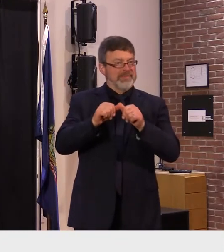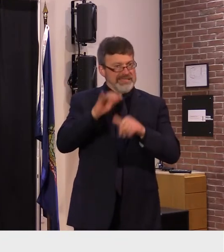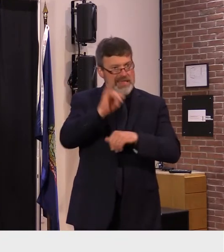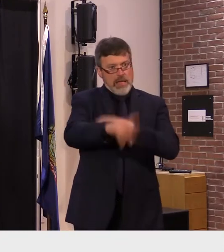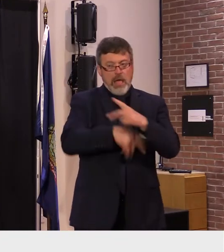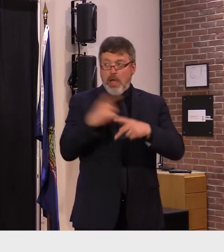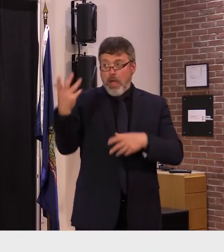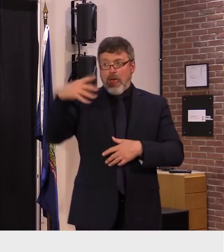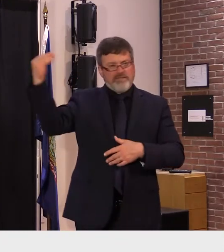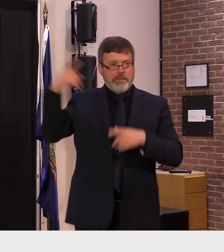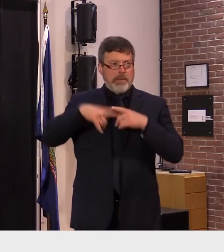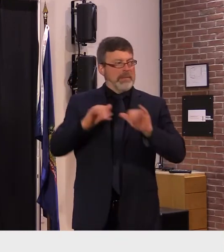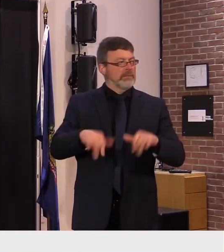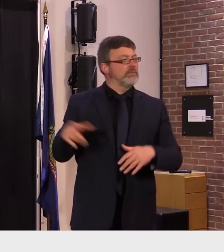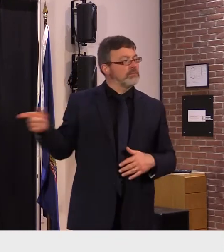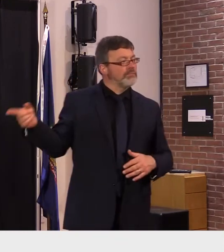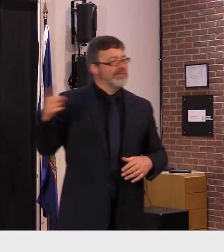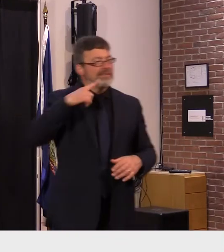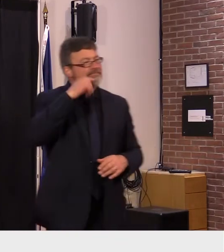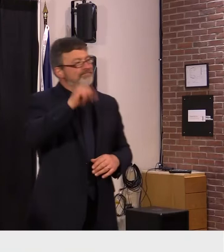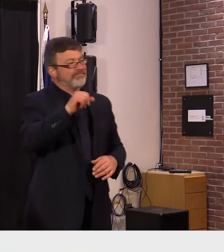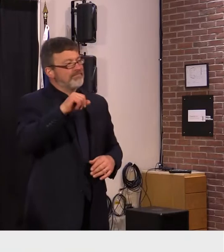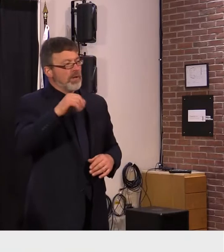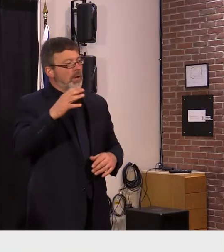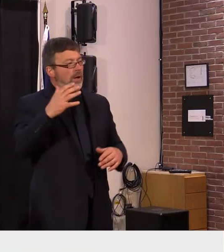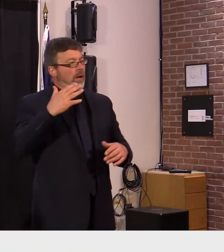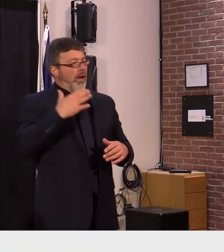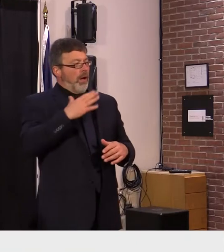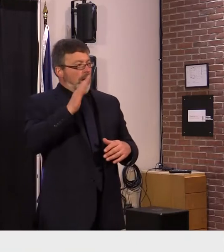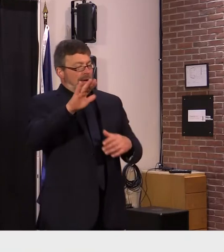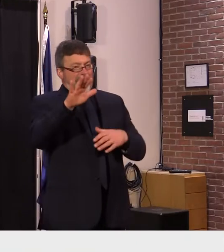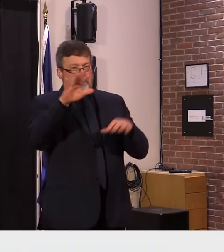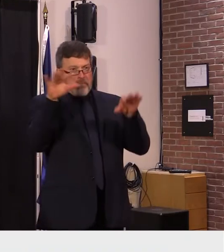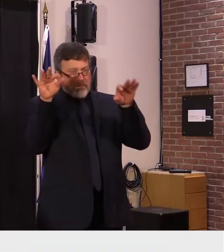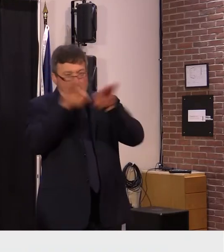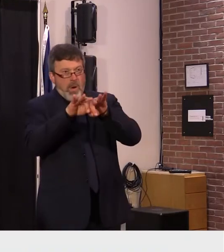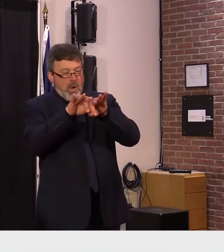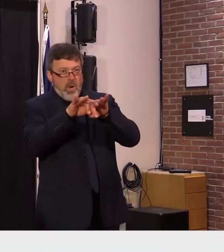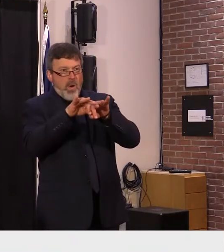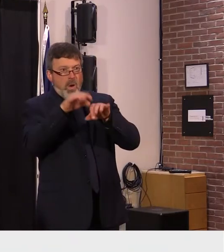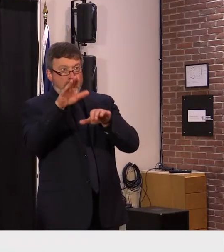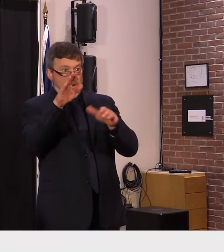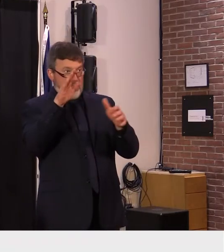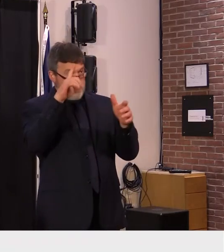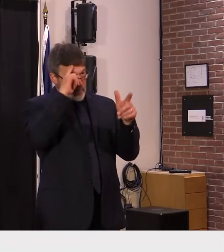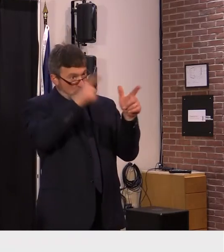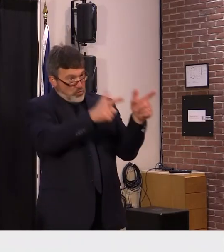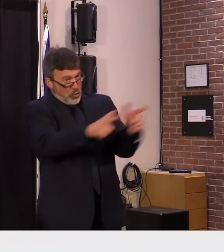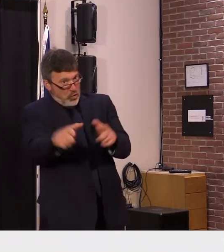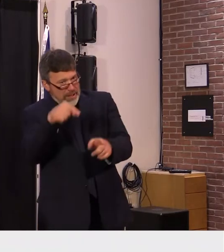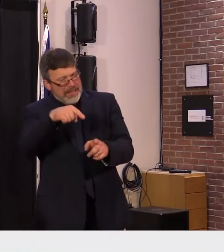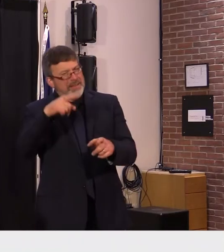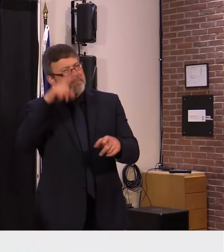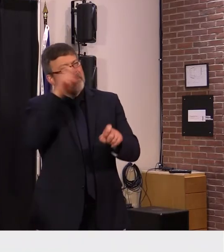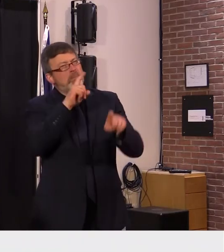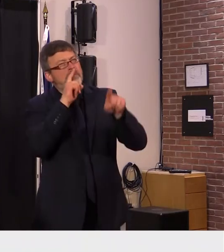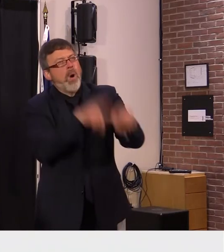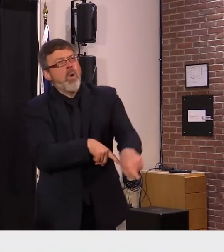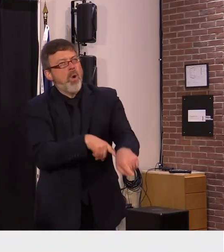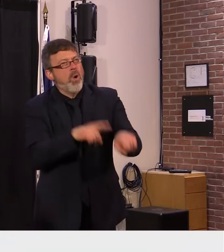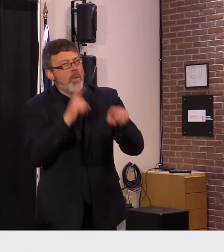message if you see something say something i just wanted to emphasize that by saying over the years i've been to a variety of different kinds of events